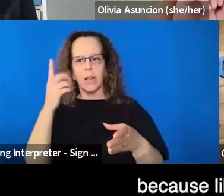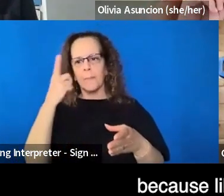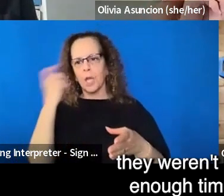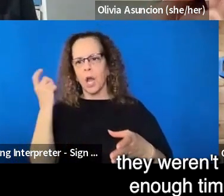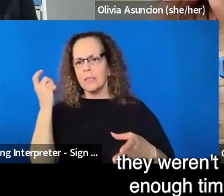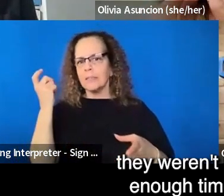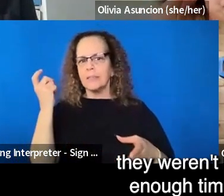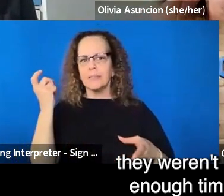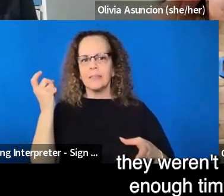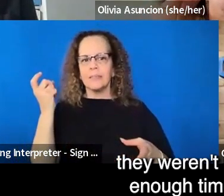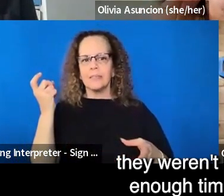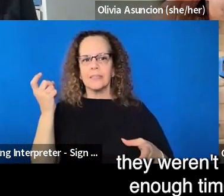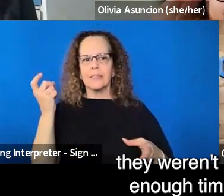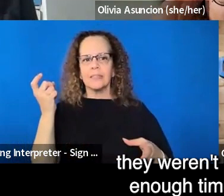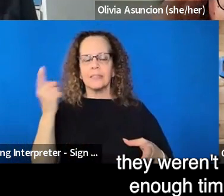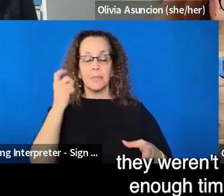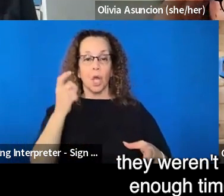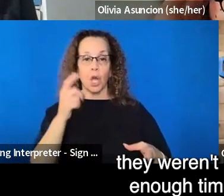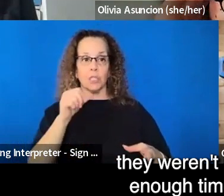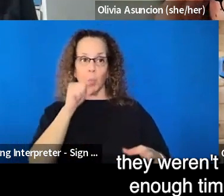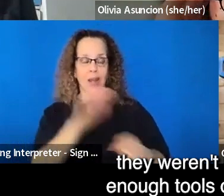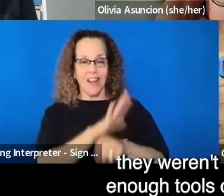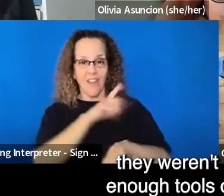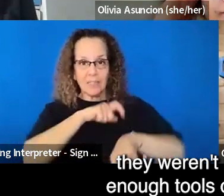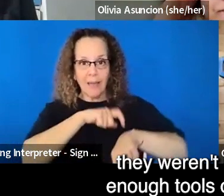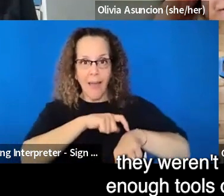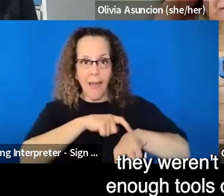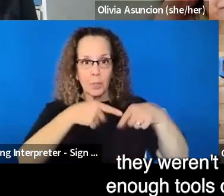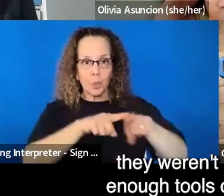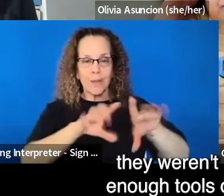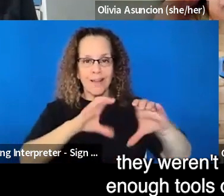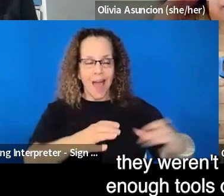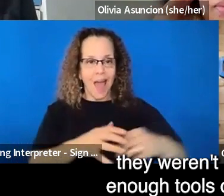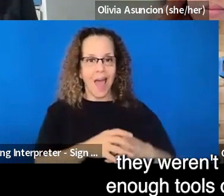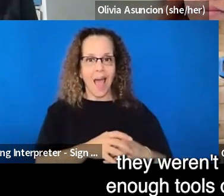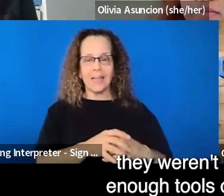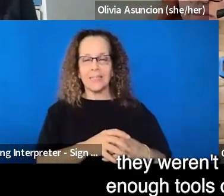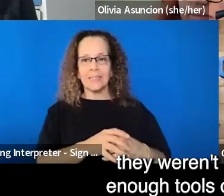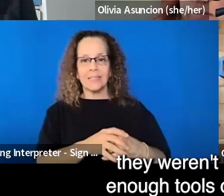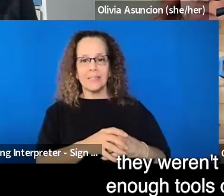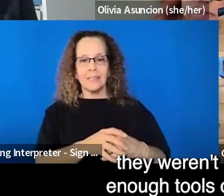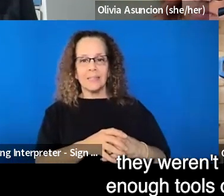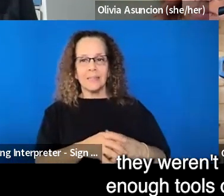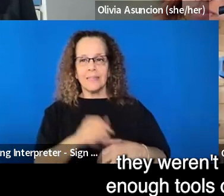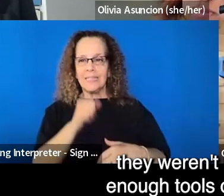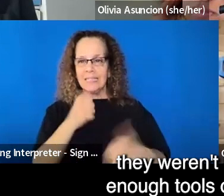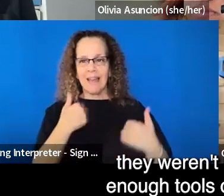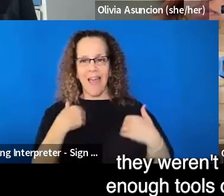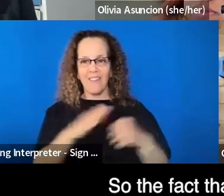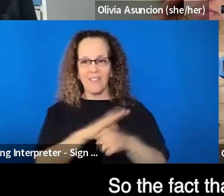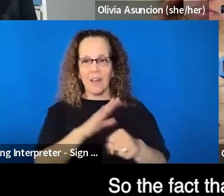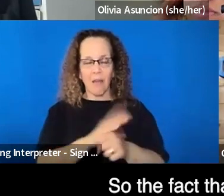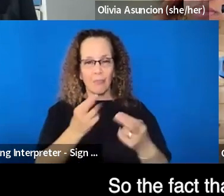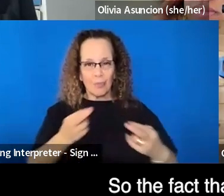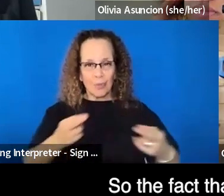like, yeah, they weren't being given enough time in class. They weren't being given enough tools or resources.